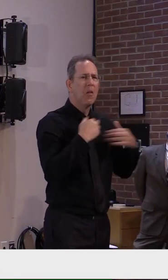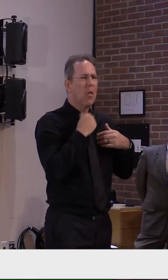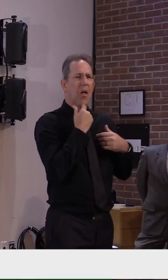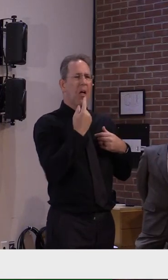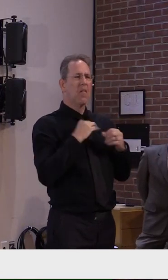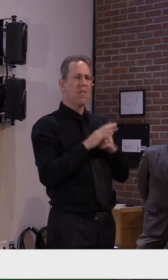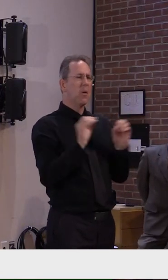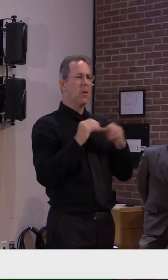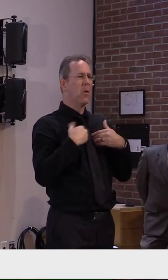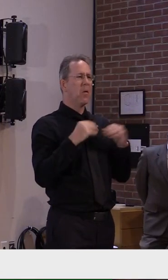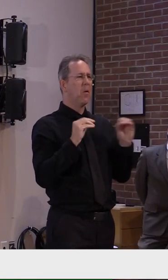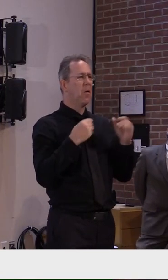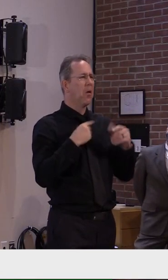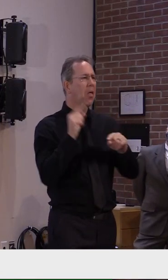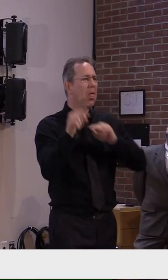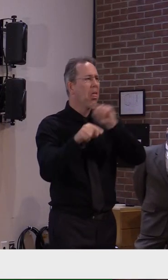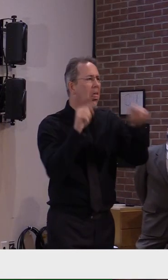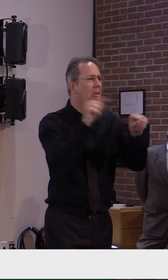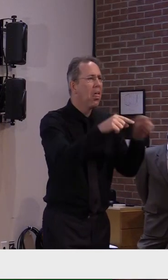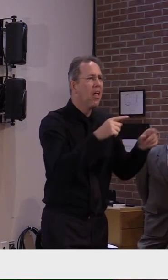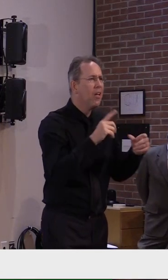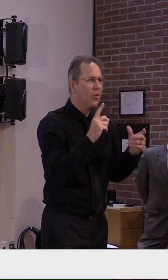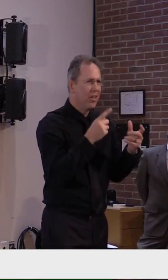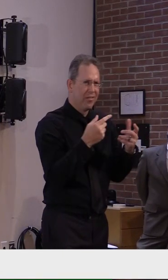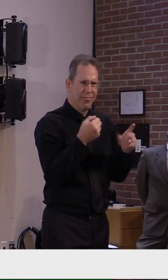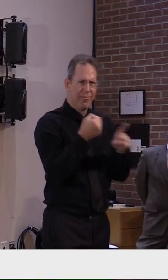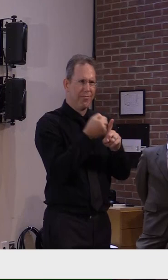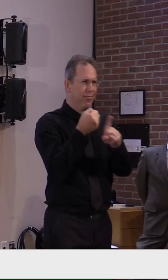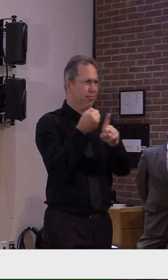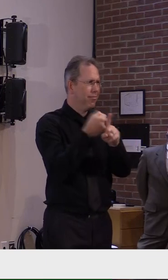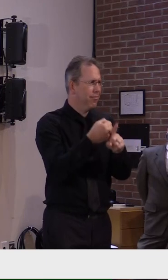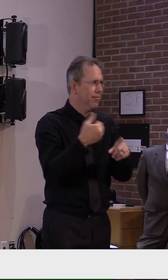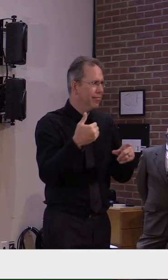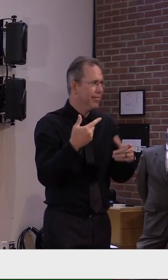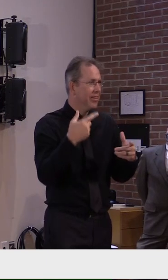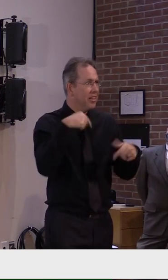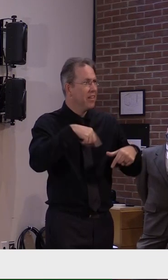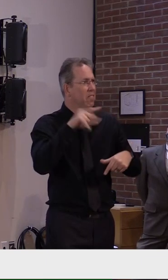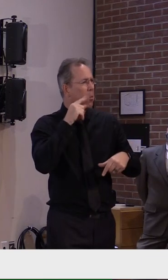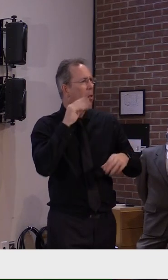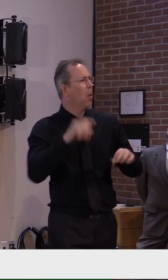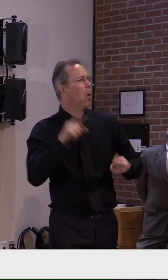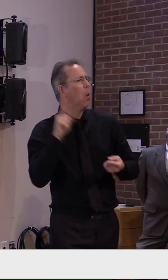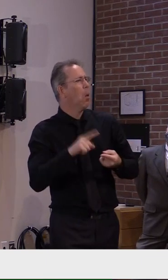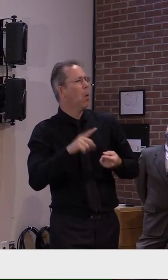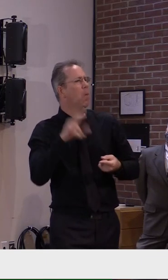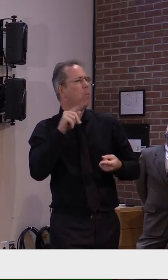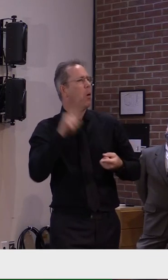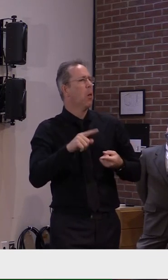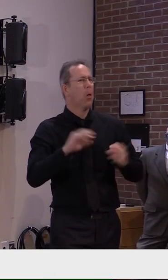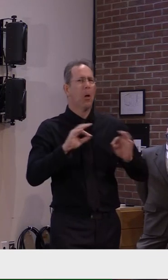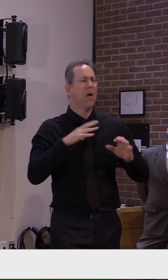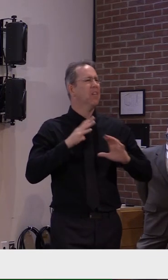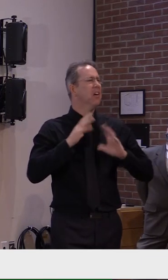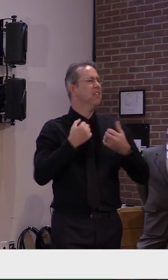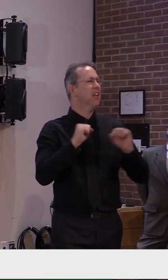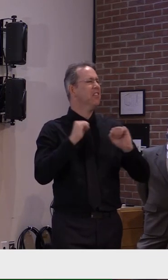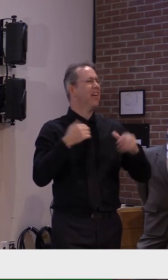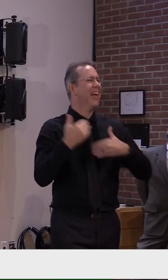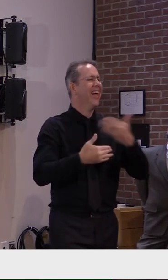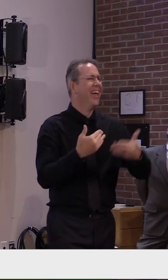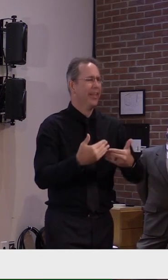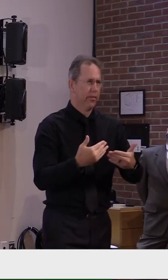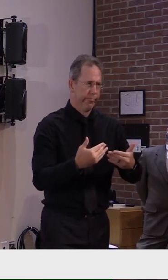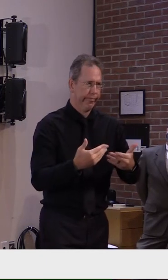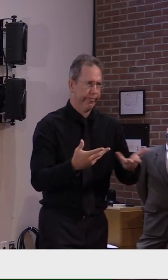So, again, victim of our own success and we've let our guard down. And what I, you know,